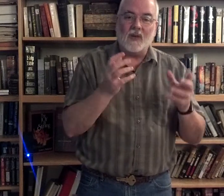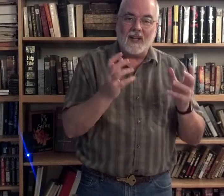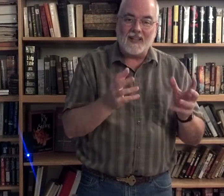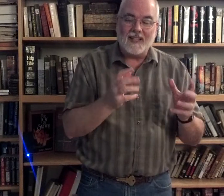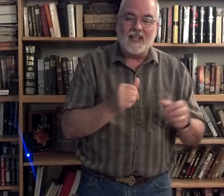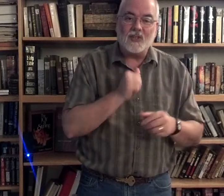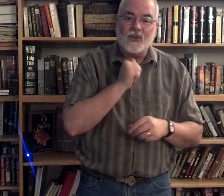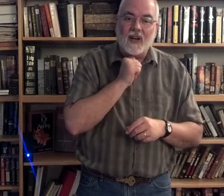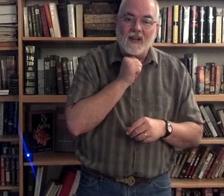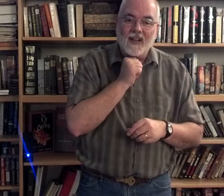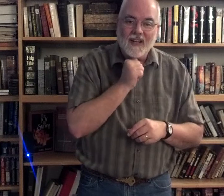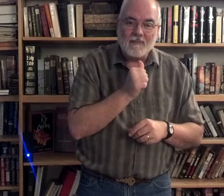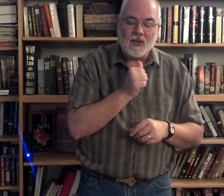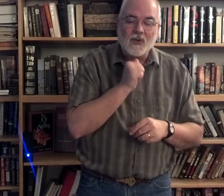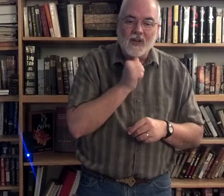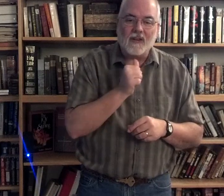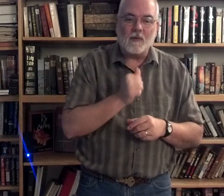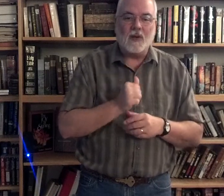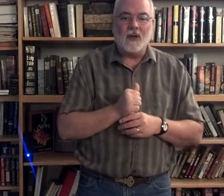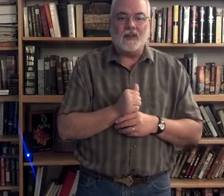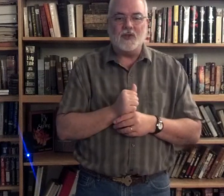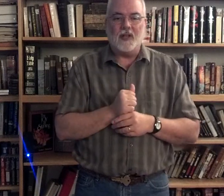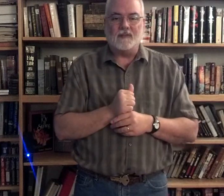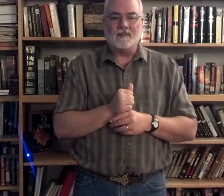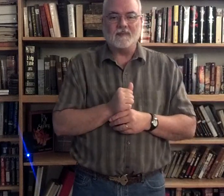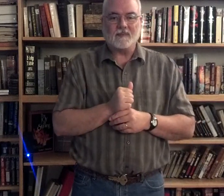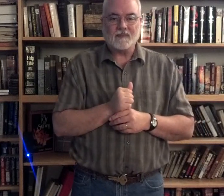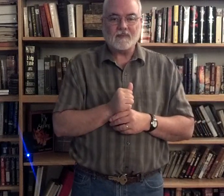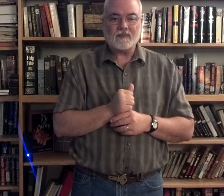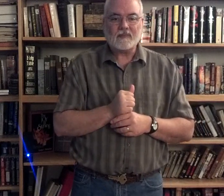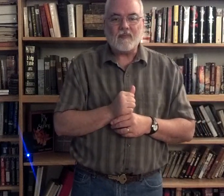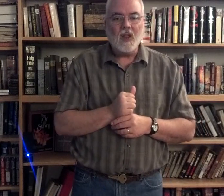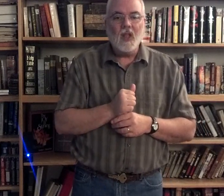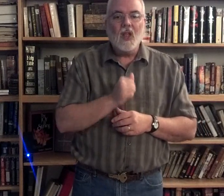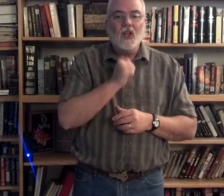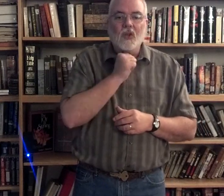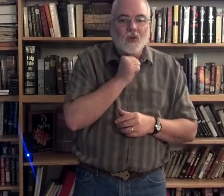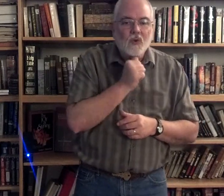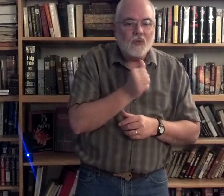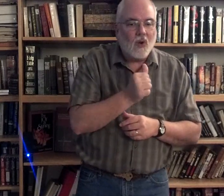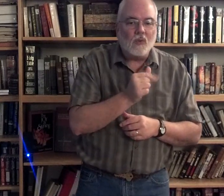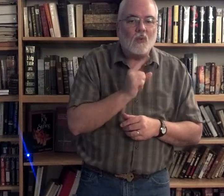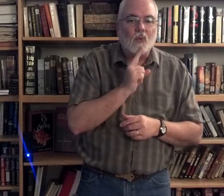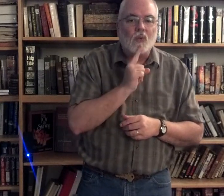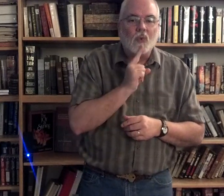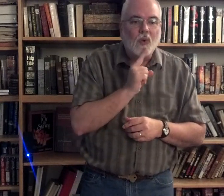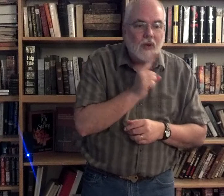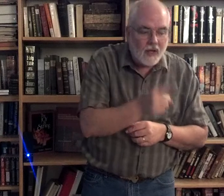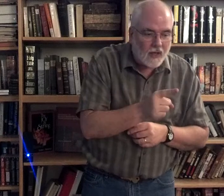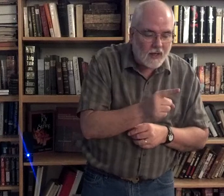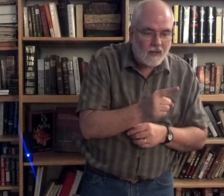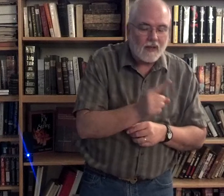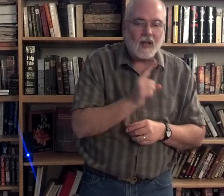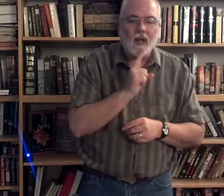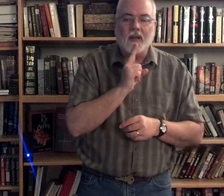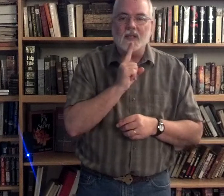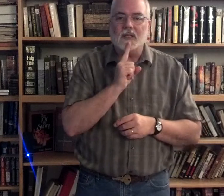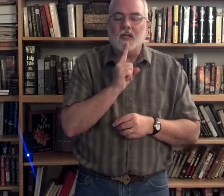get these things straight. Make sure you get it from underneath the chin. You don't really, and this is the,